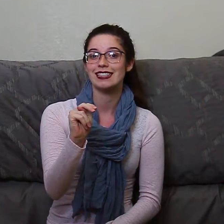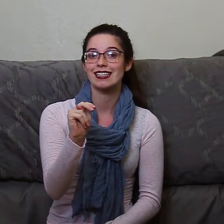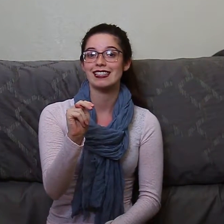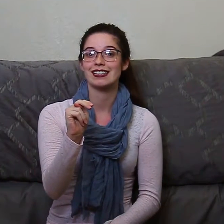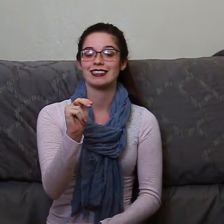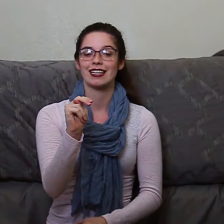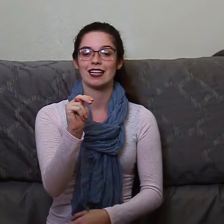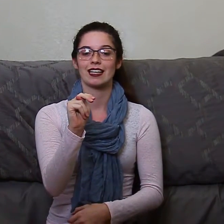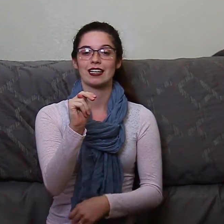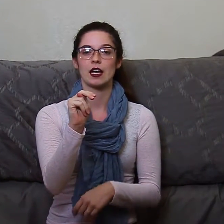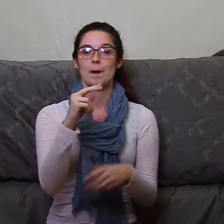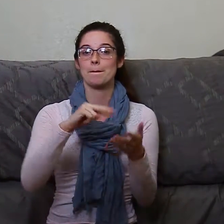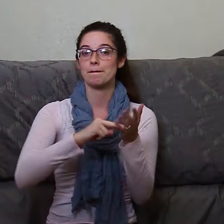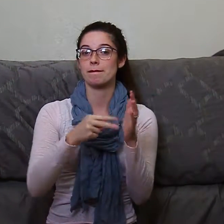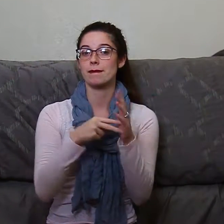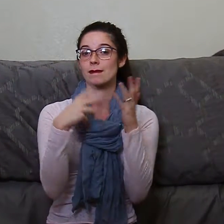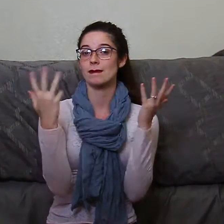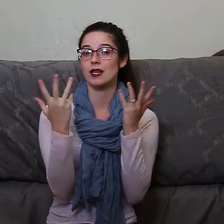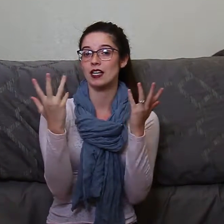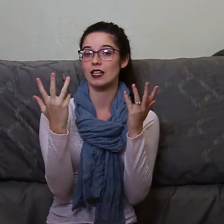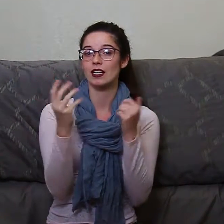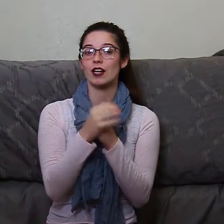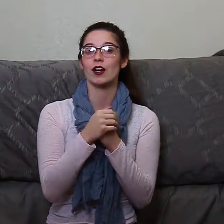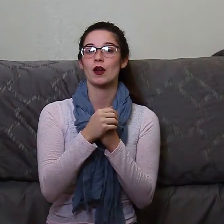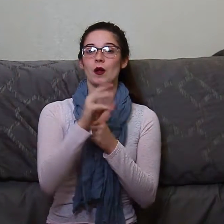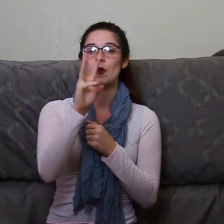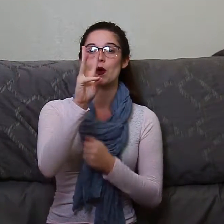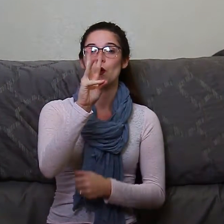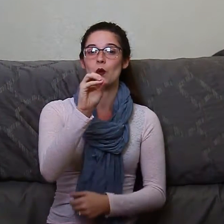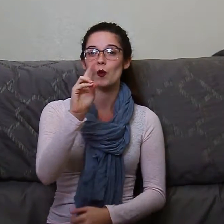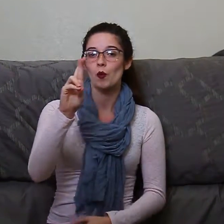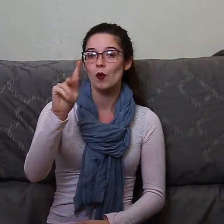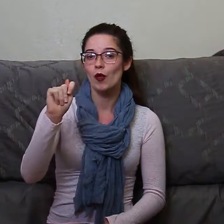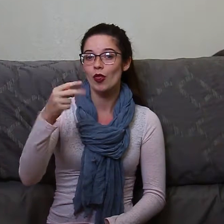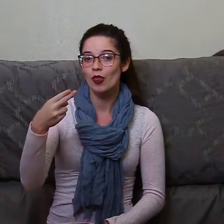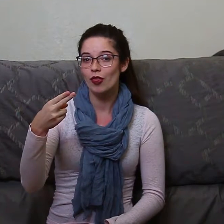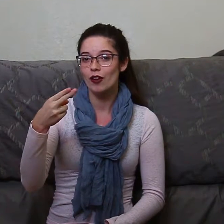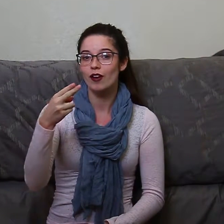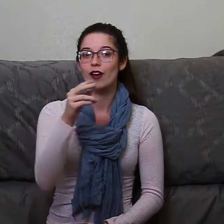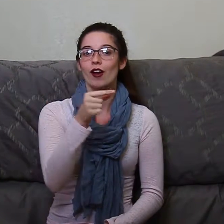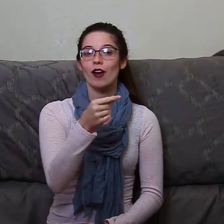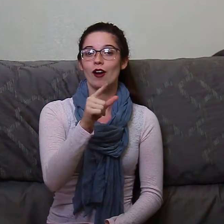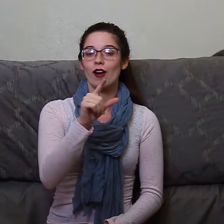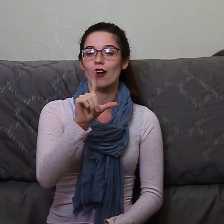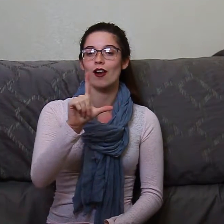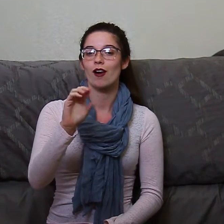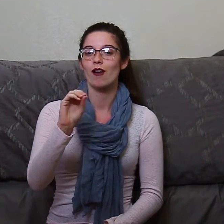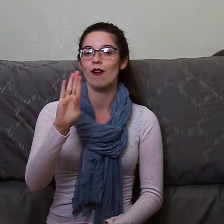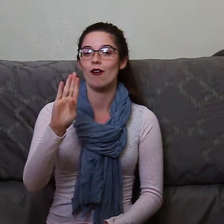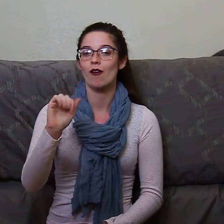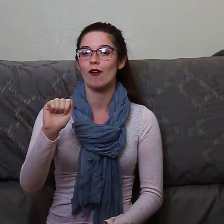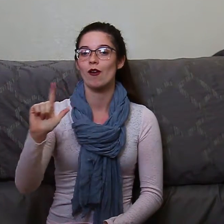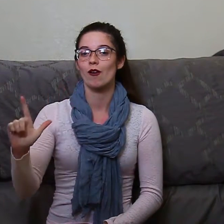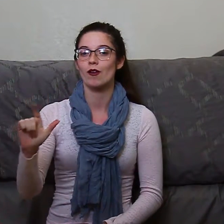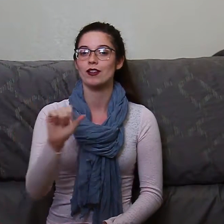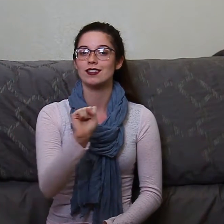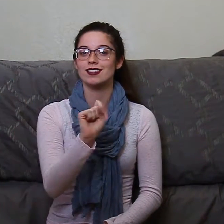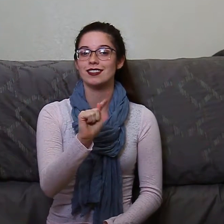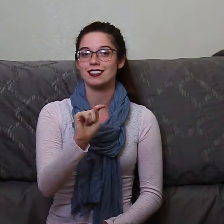Worth Global Style Network. Worth as in Mark Worth, who founded the company in 1997. But after he sold